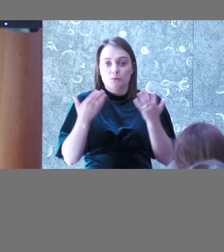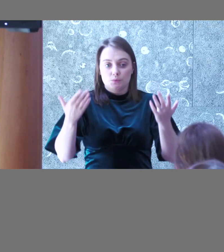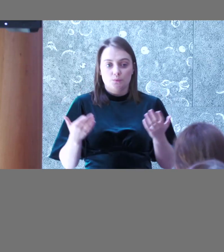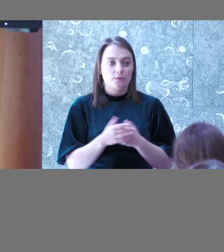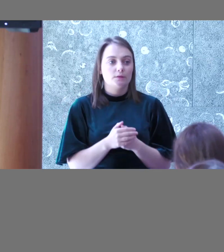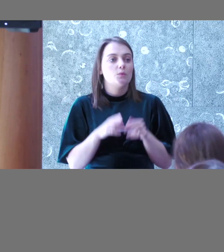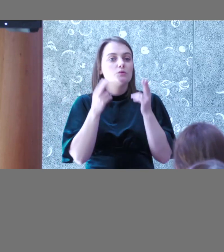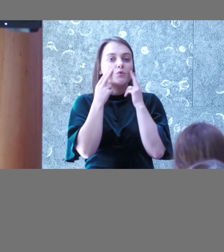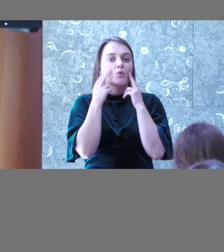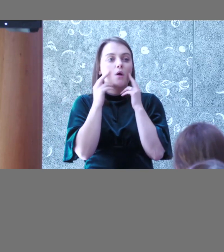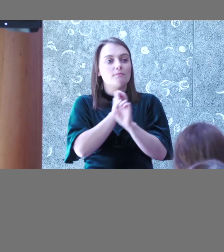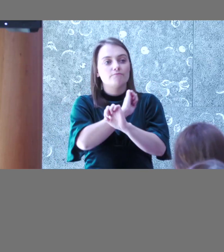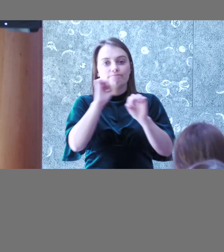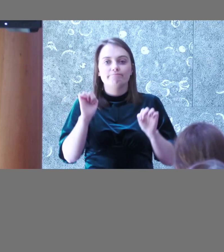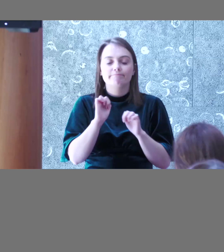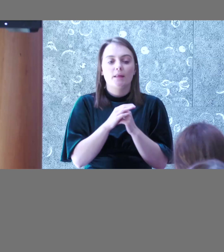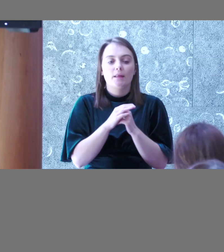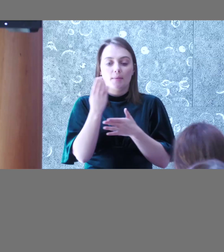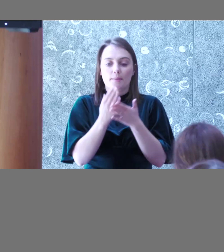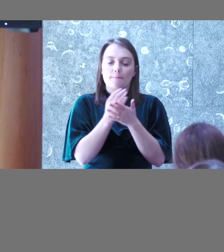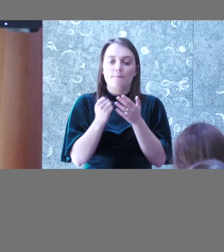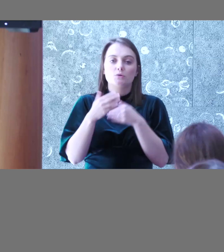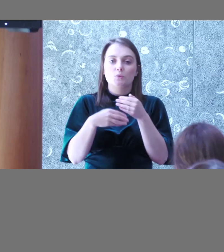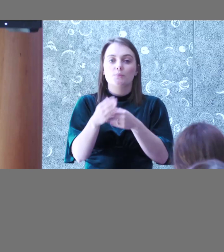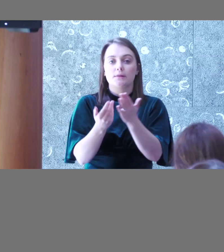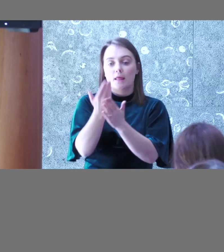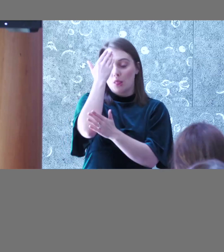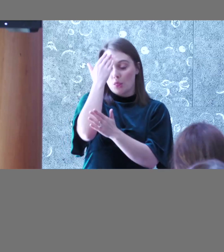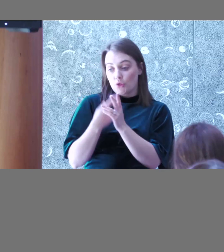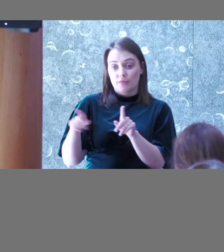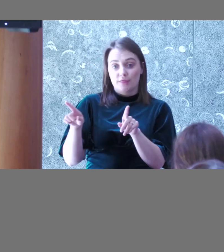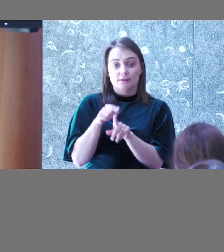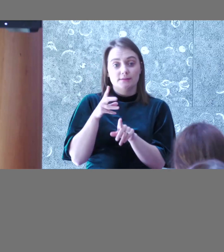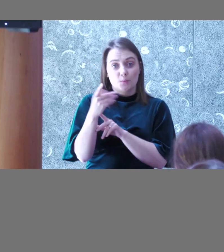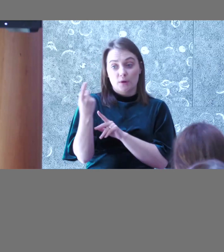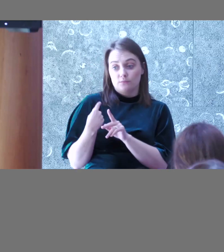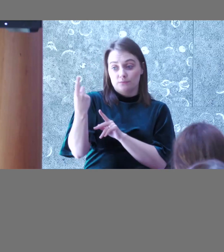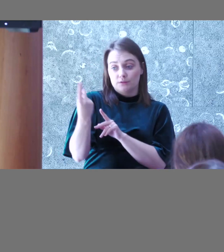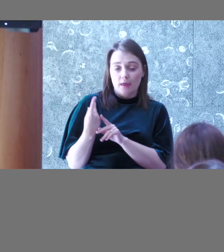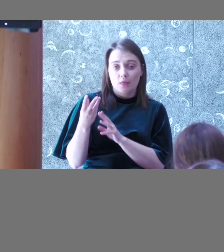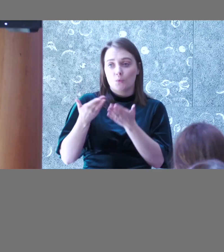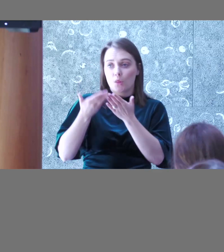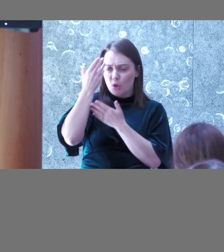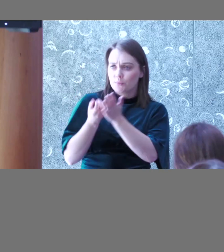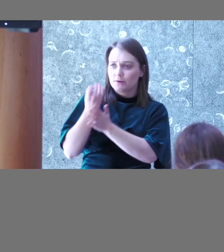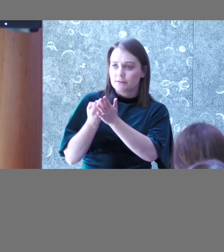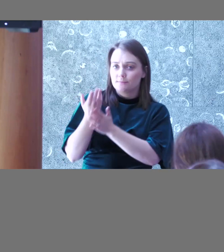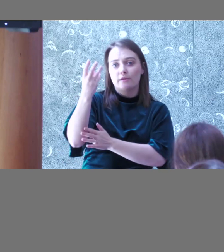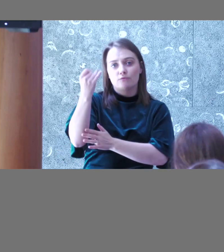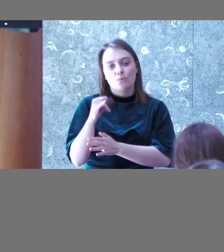normal to them, and part of it, and then they kind of learn along that journey at the same time as well with us while we kind of describe them through it.